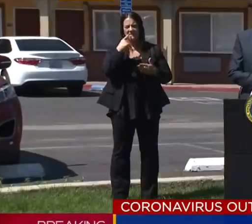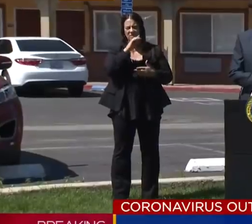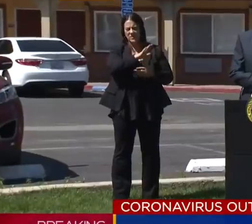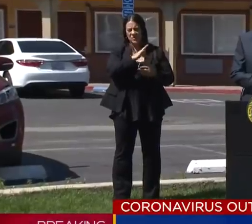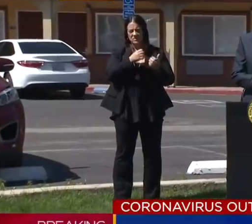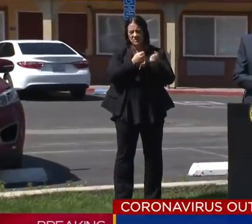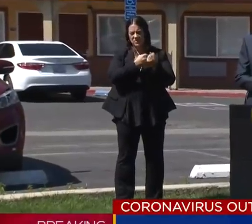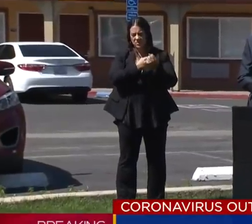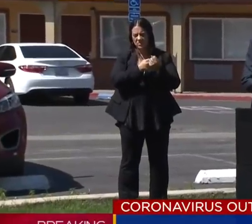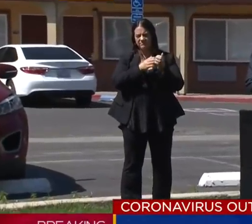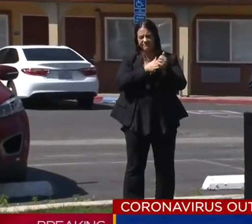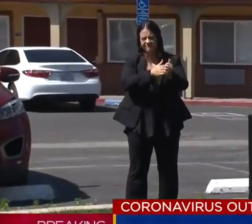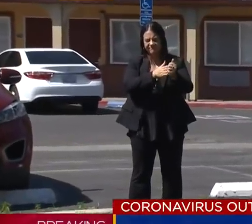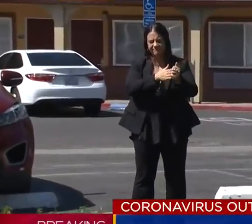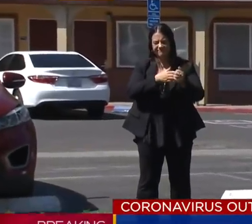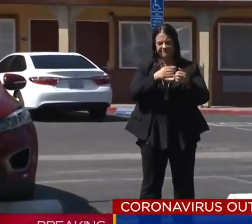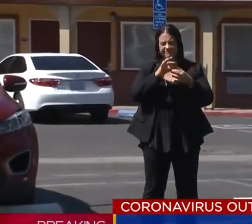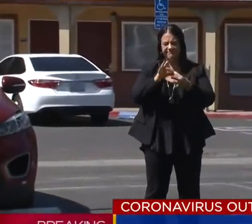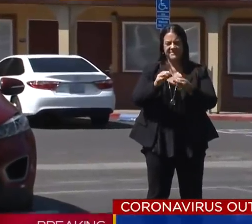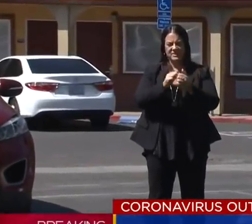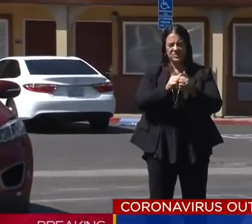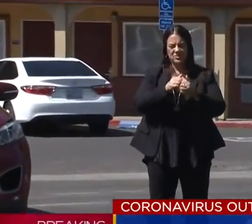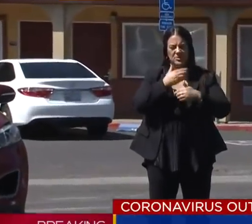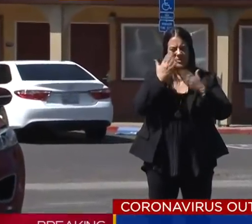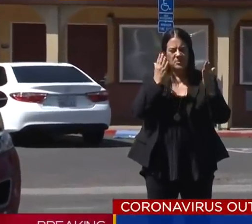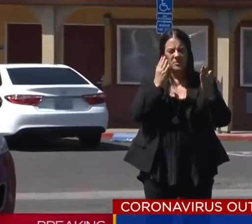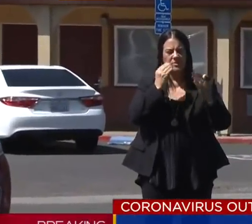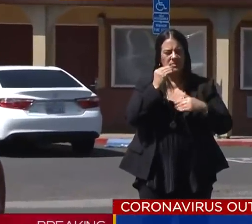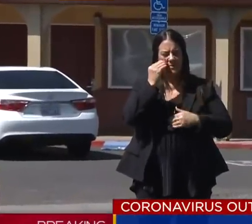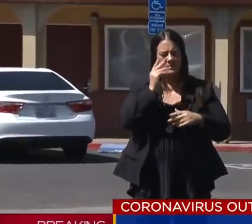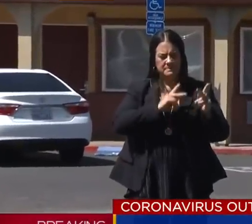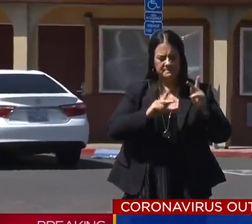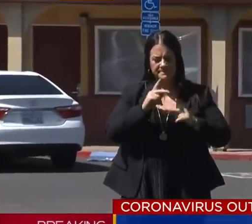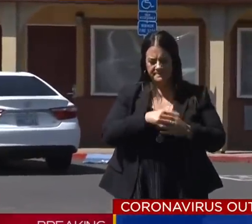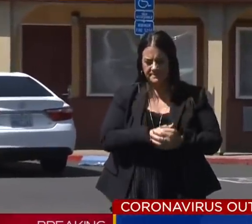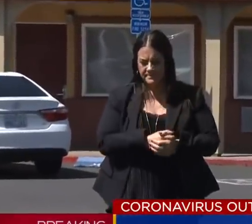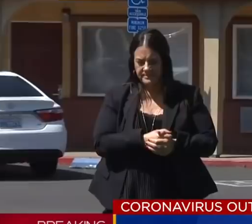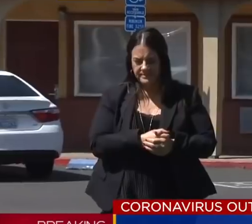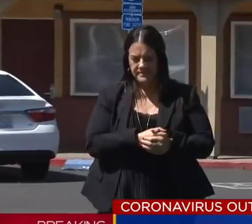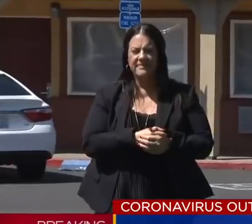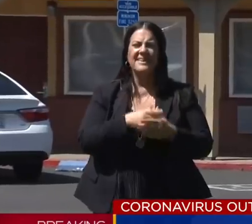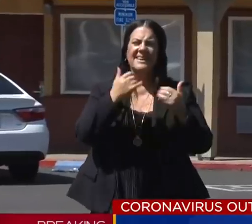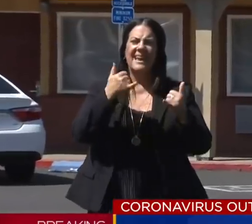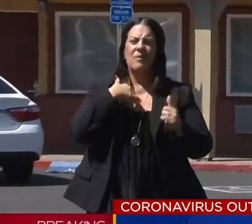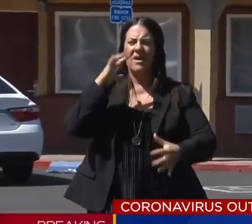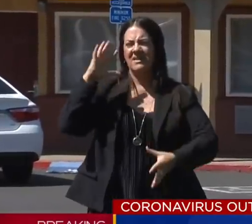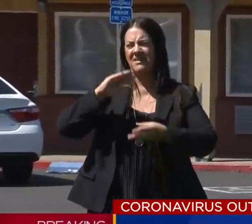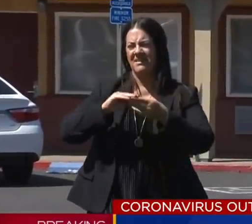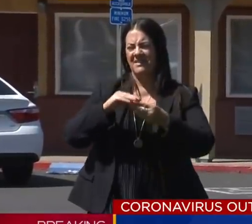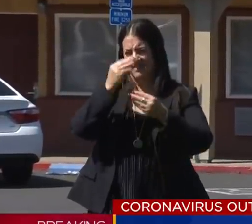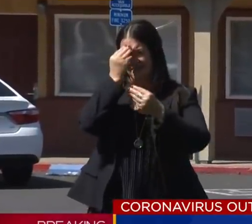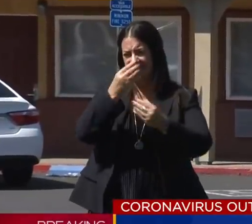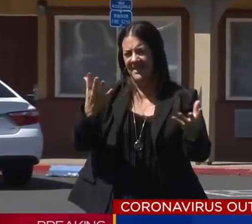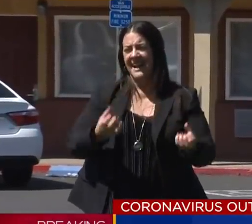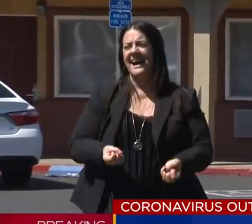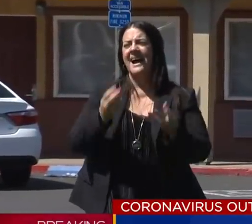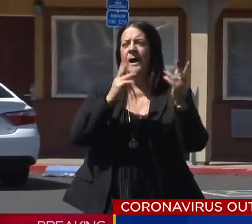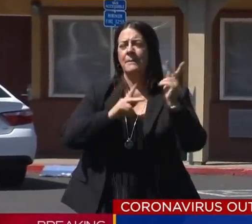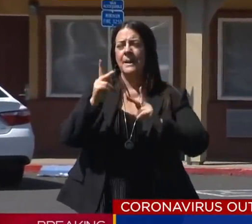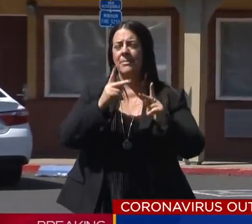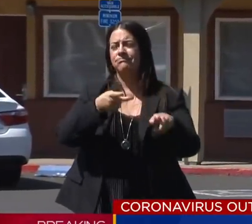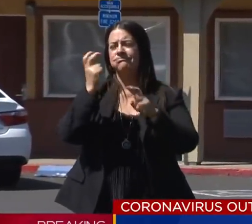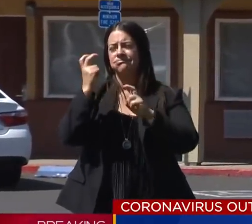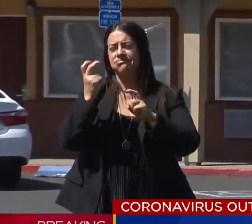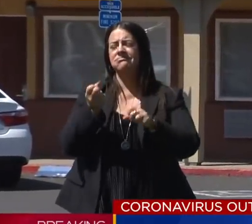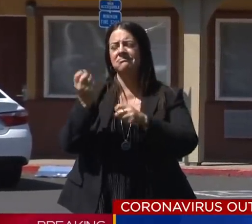Let me just briefly update everybody on the total number of positives in the state of California, the number of hospitalized, the number